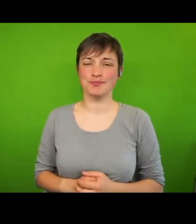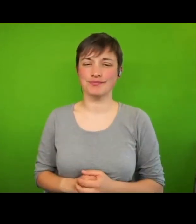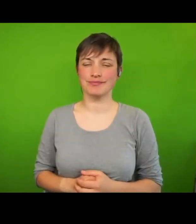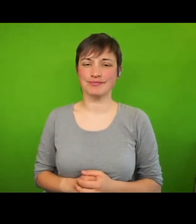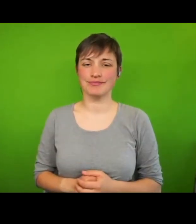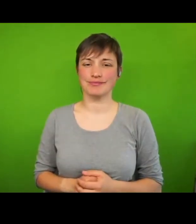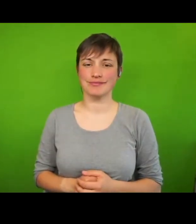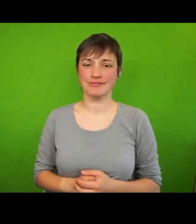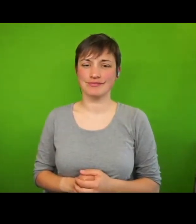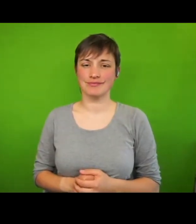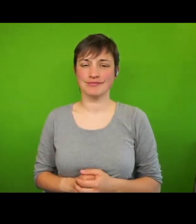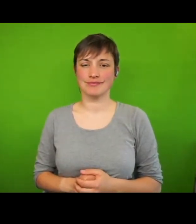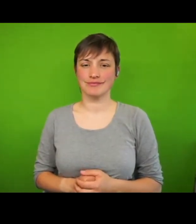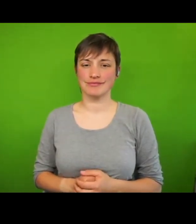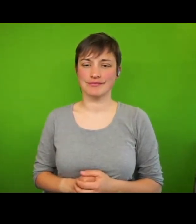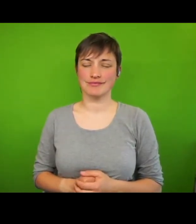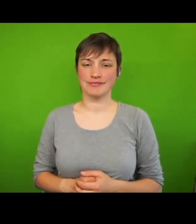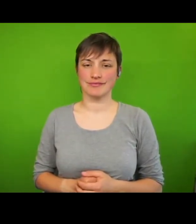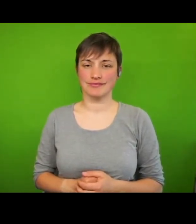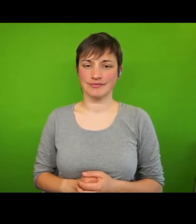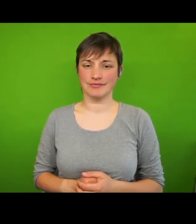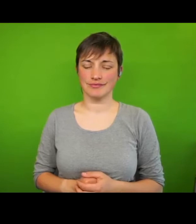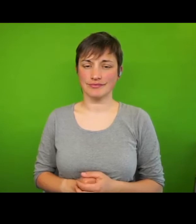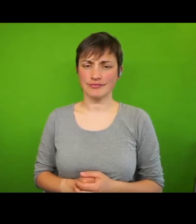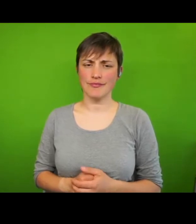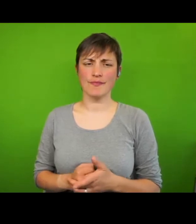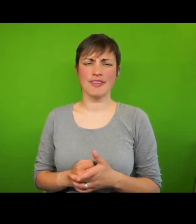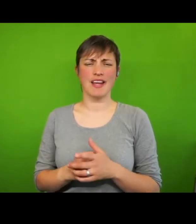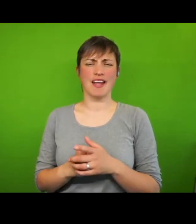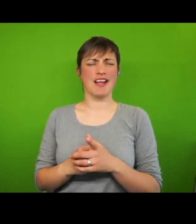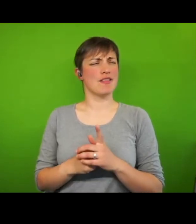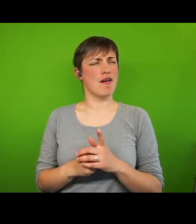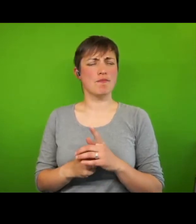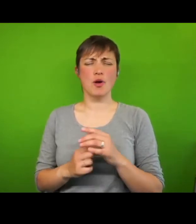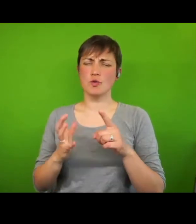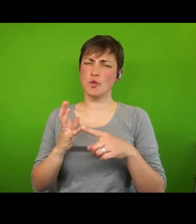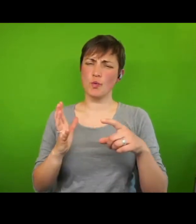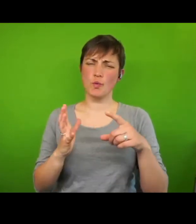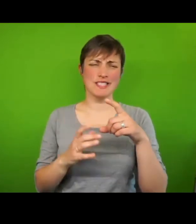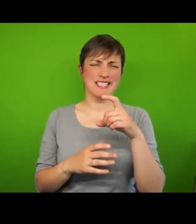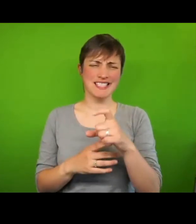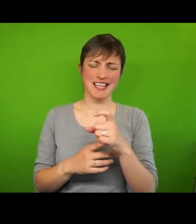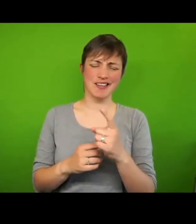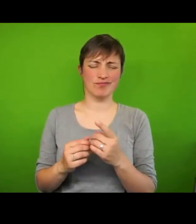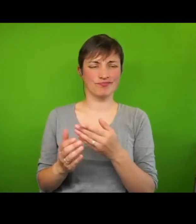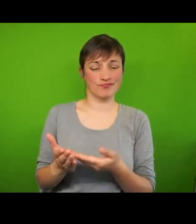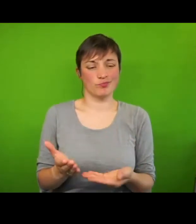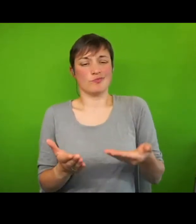The welcome, albeit temporary £20 uplift to universal credit during the pandemic,